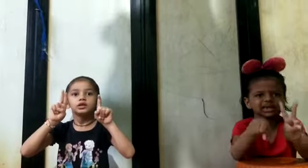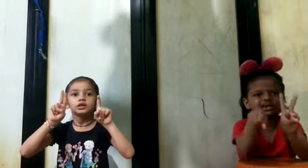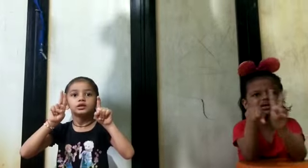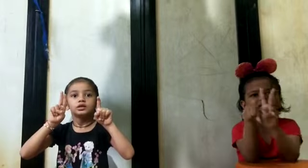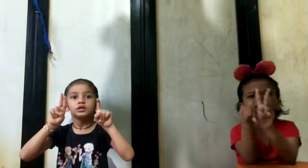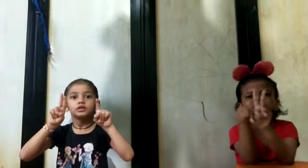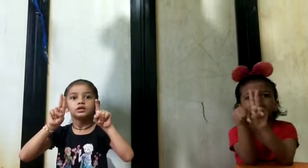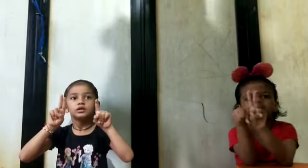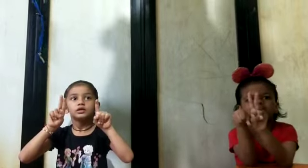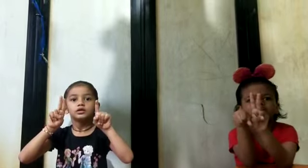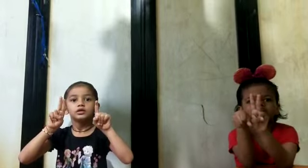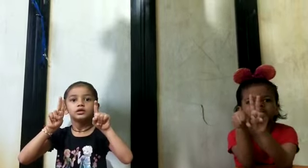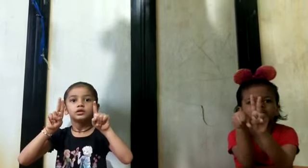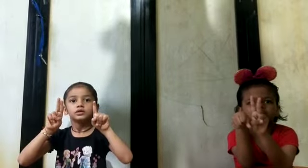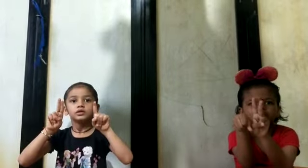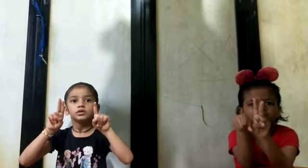2, 7's are 14.